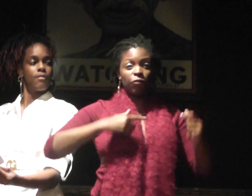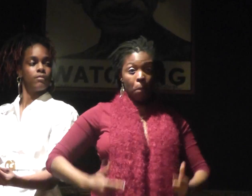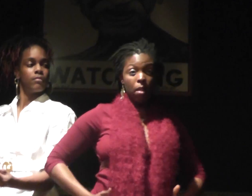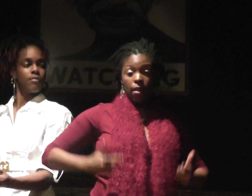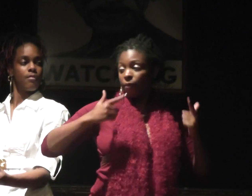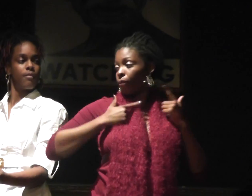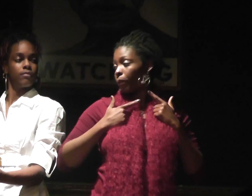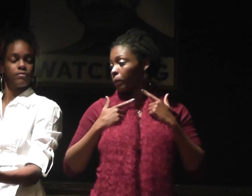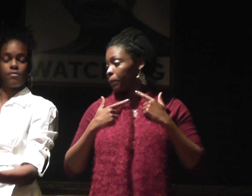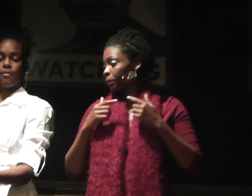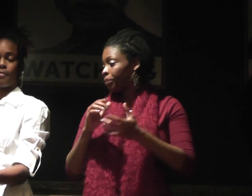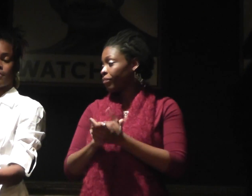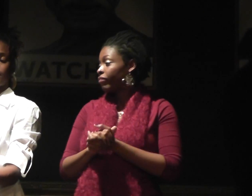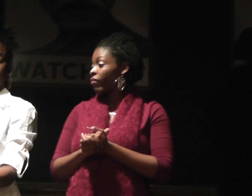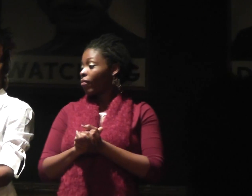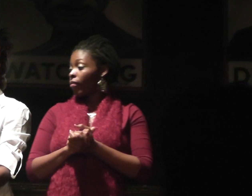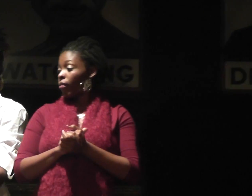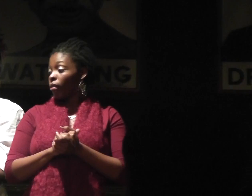And we're saved.